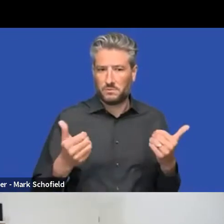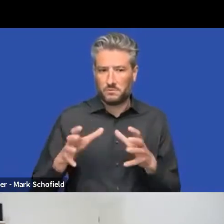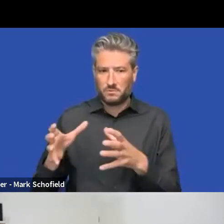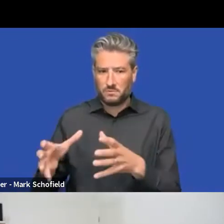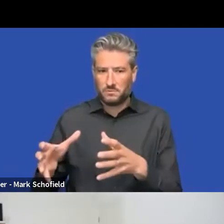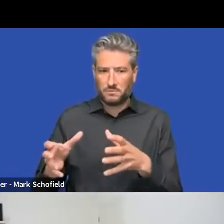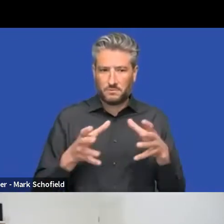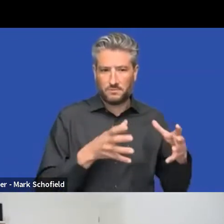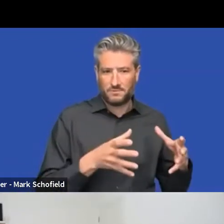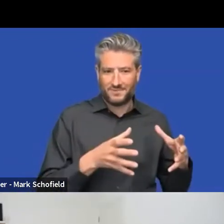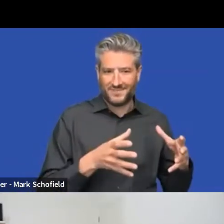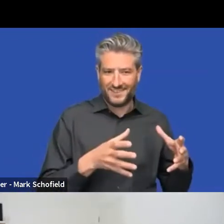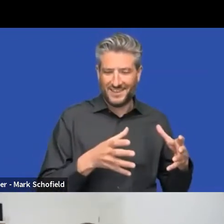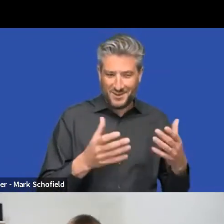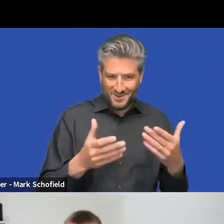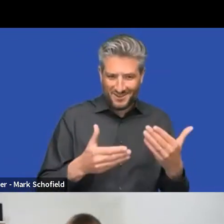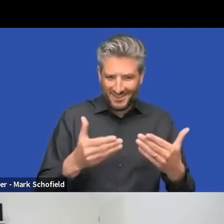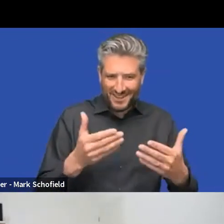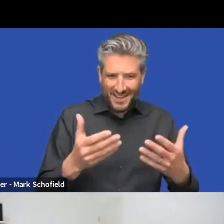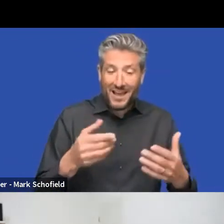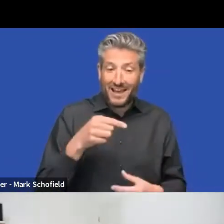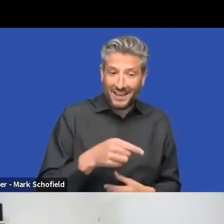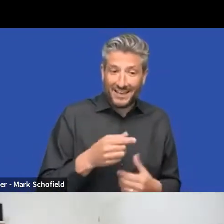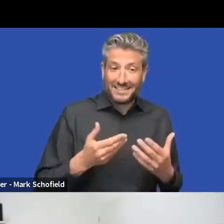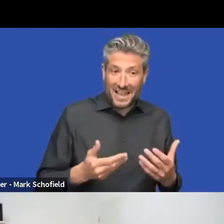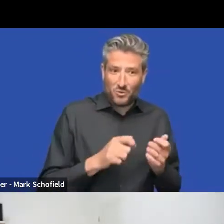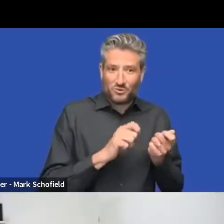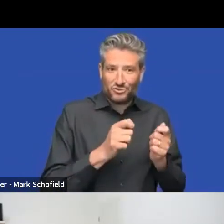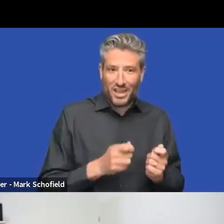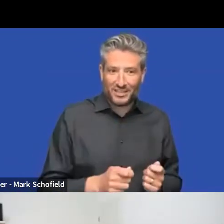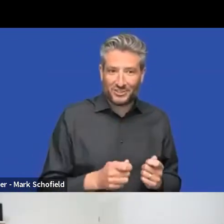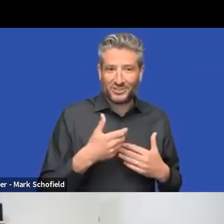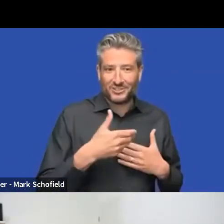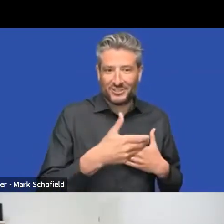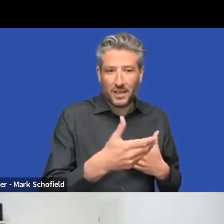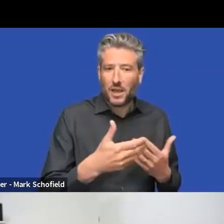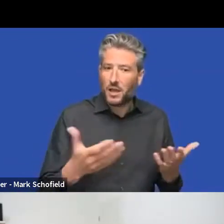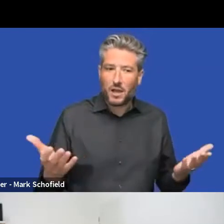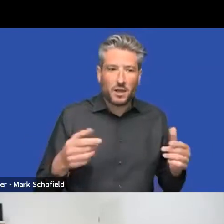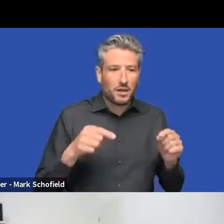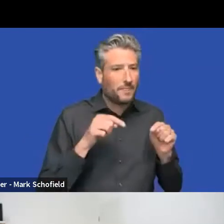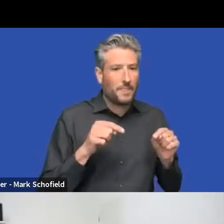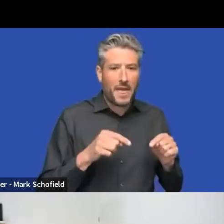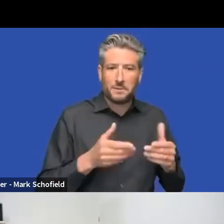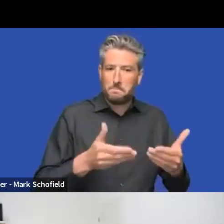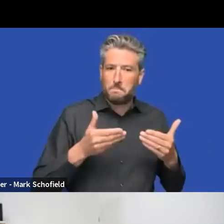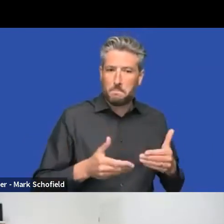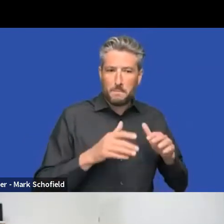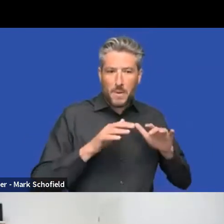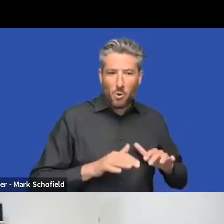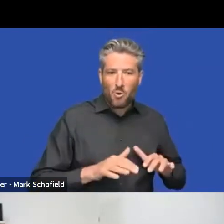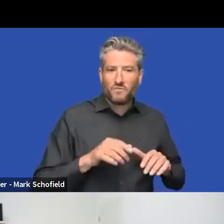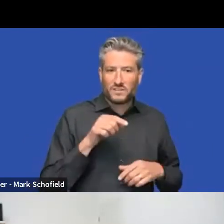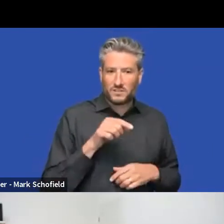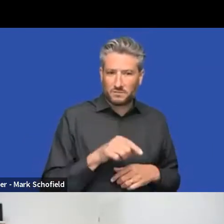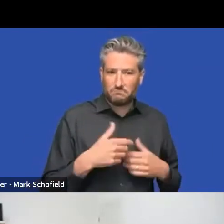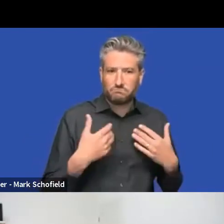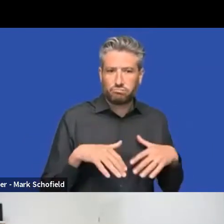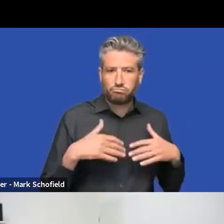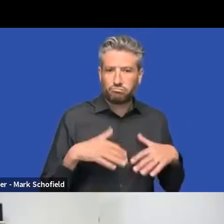that's, uh, so that's, that's the back office and, and lots of stuff has happened, but now, uh, uh, people have been asking us for the last